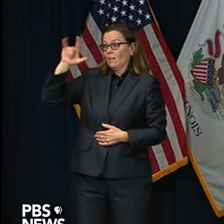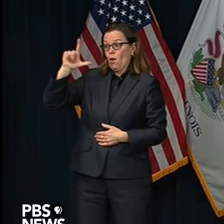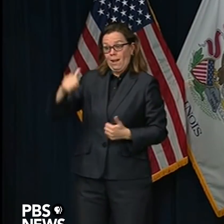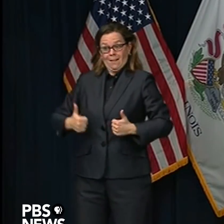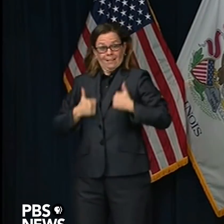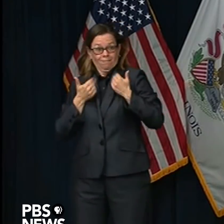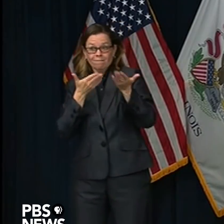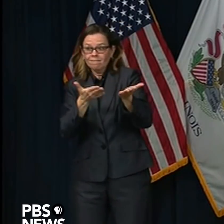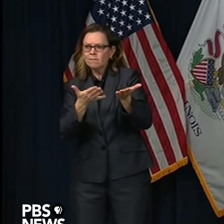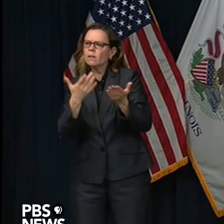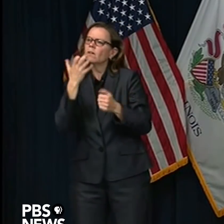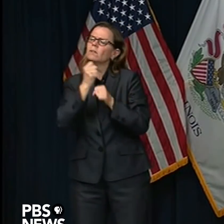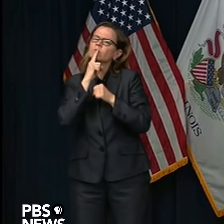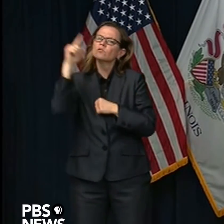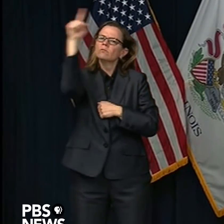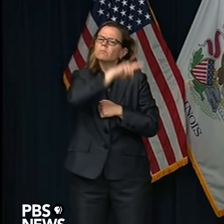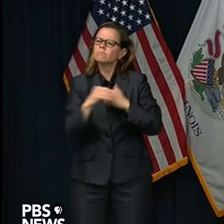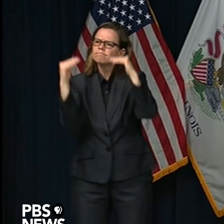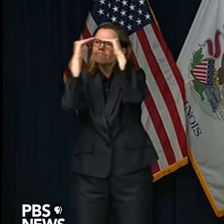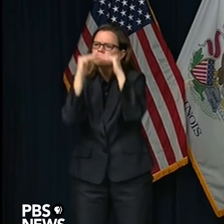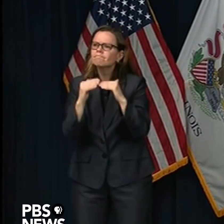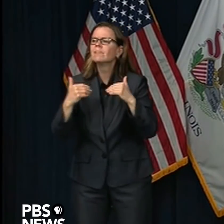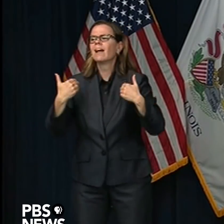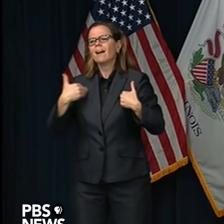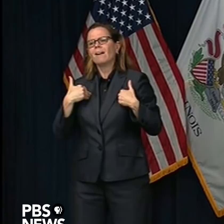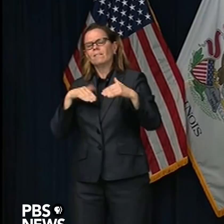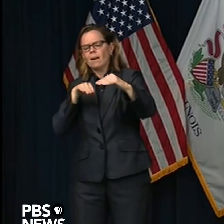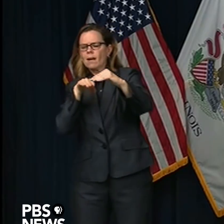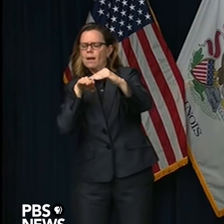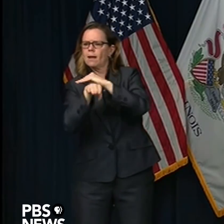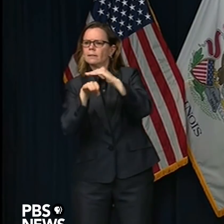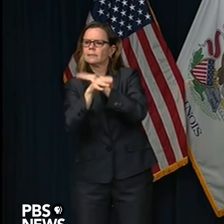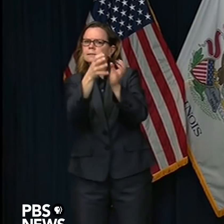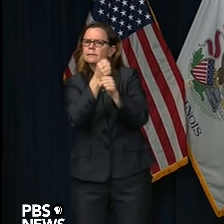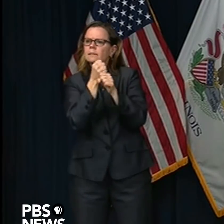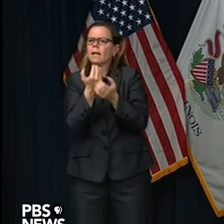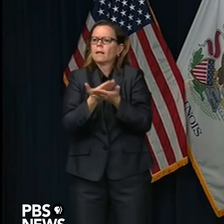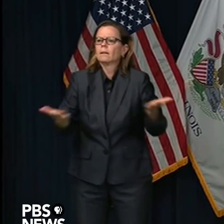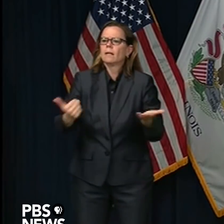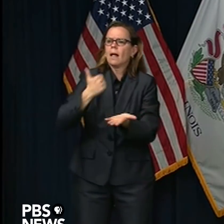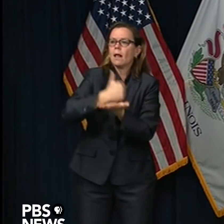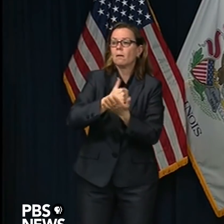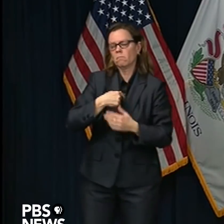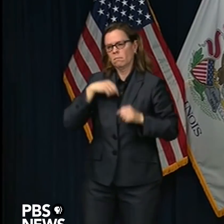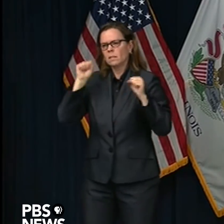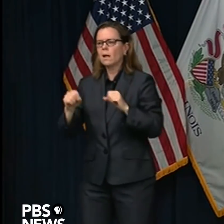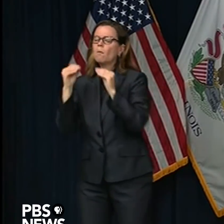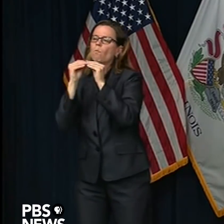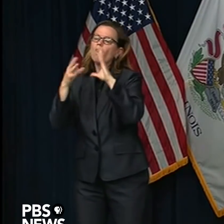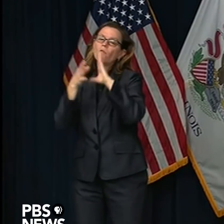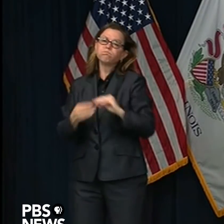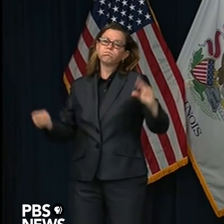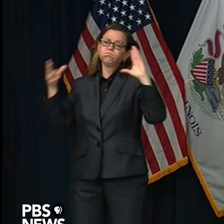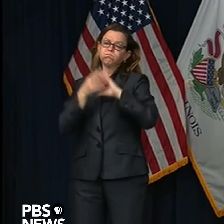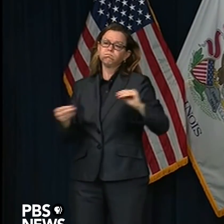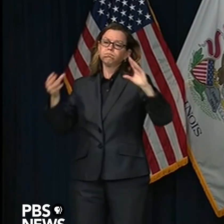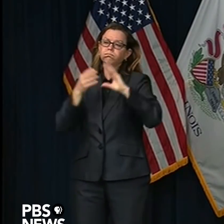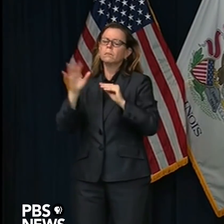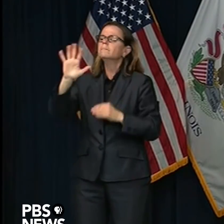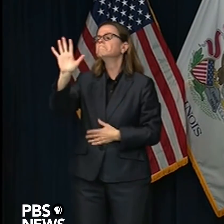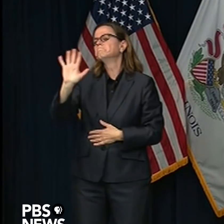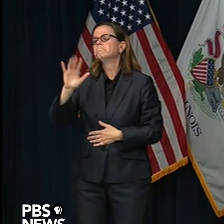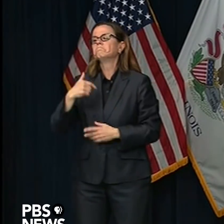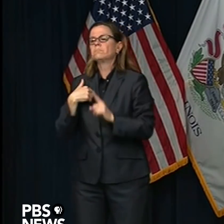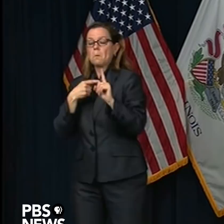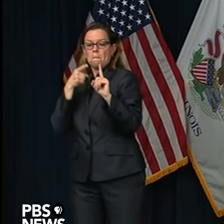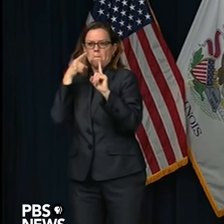the point is that all across Illinois, individuals and communities and non-profits and grassroots organizations have stepped